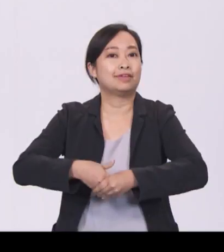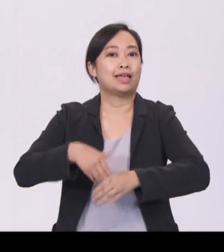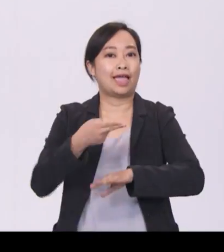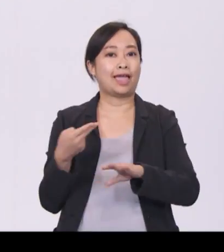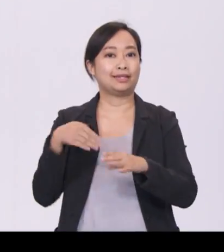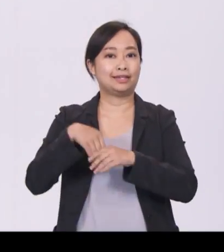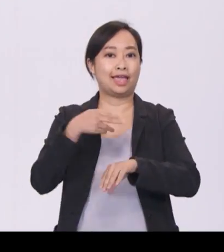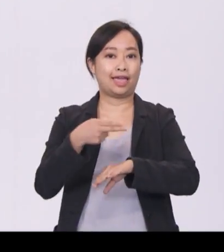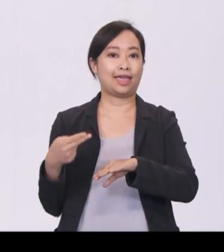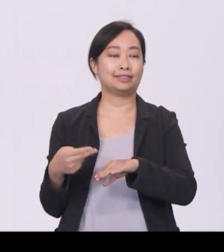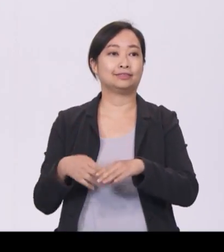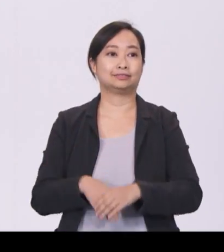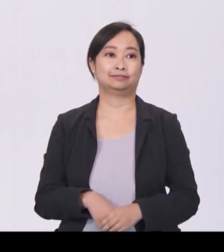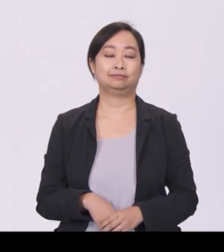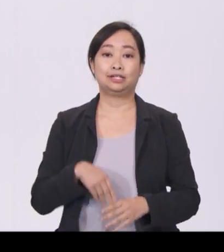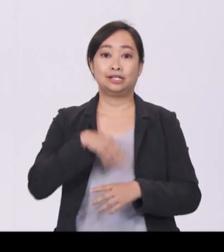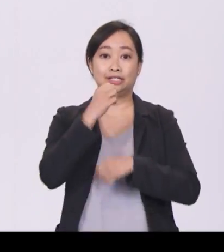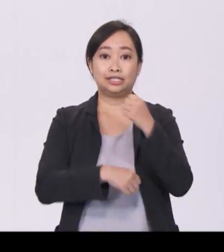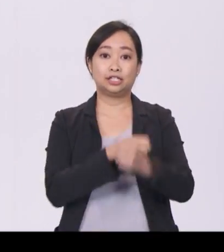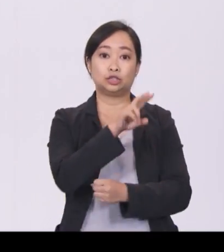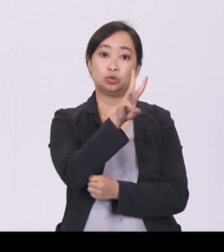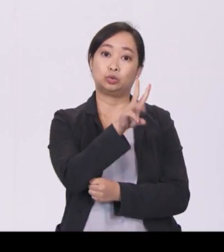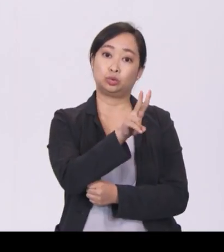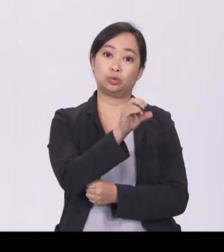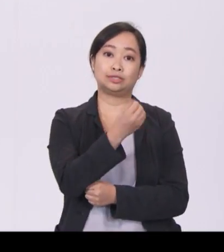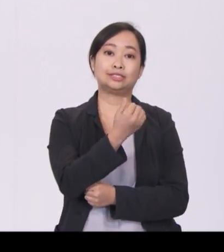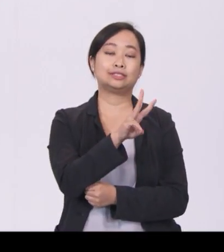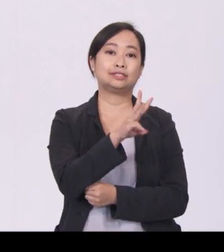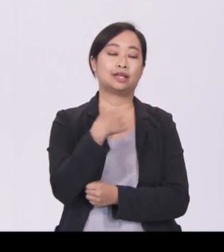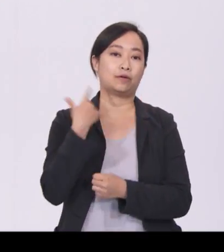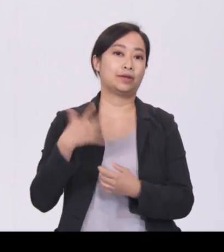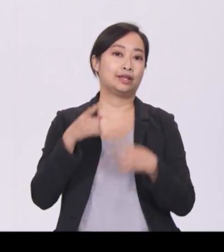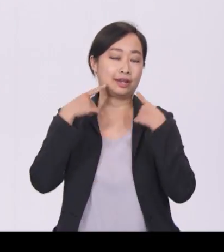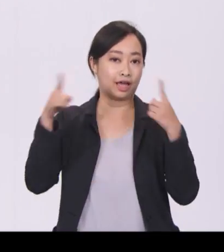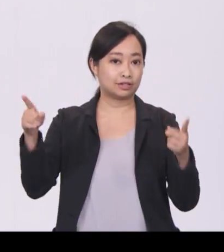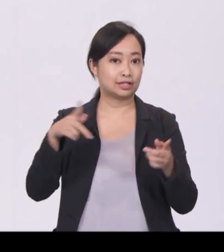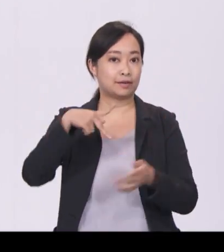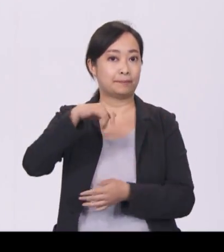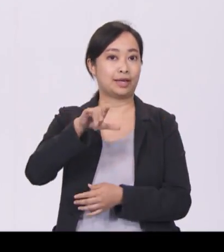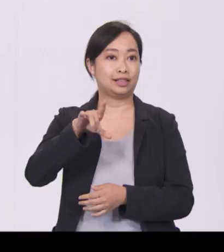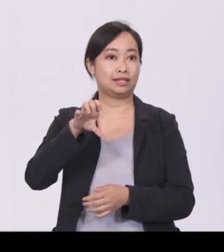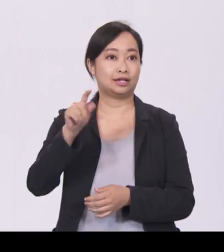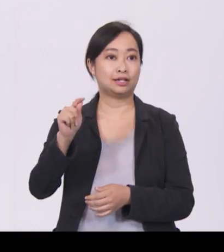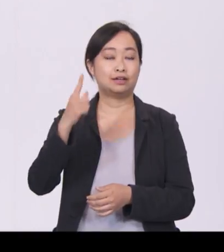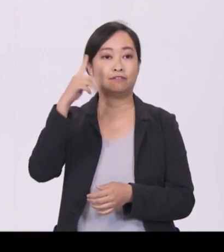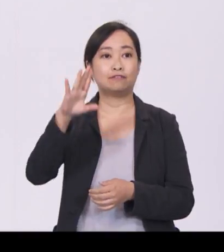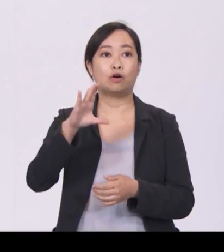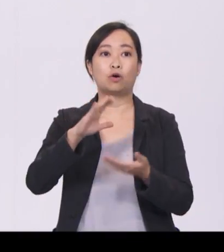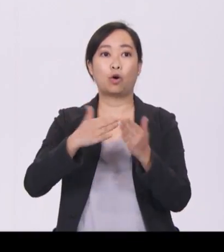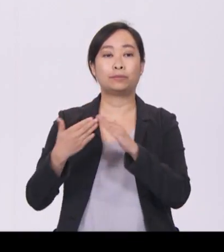In 2016, I announced a pilot of the Community Networks for Seniors or CNS.